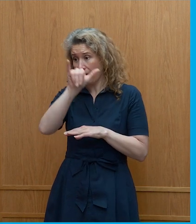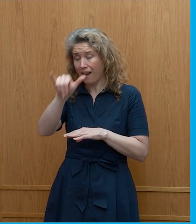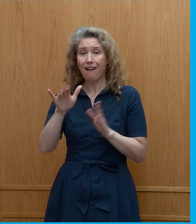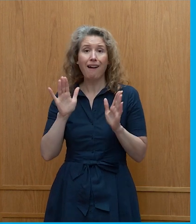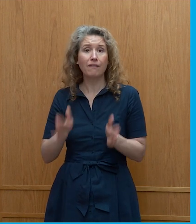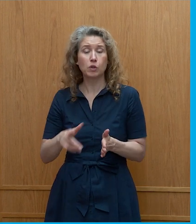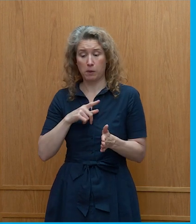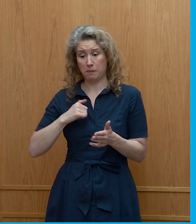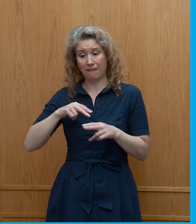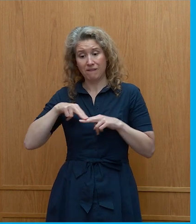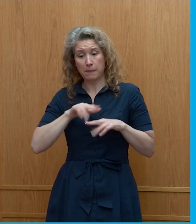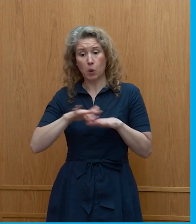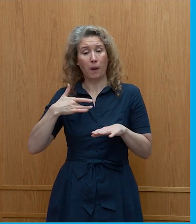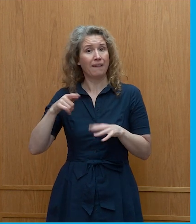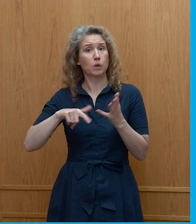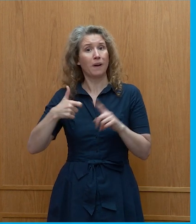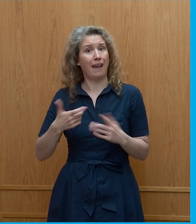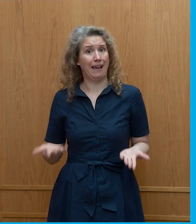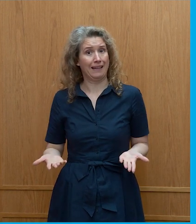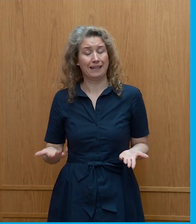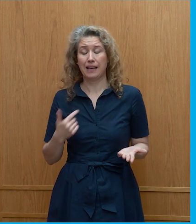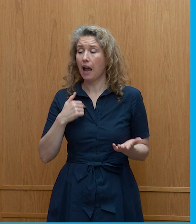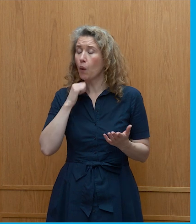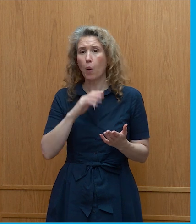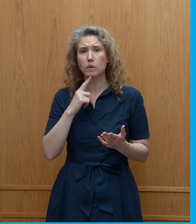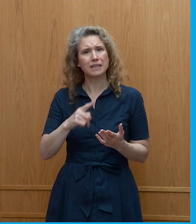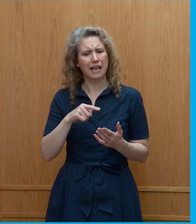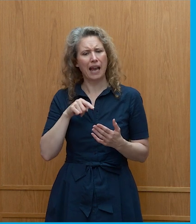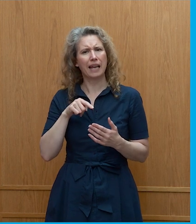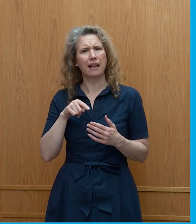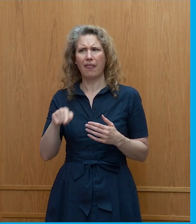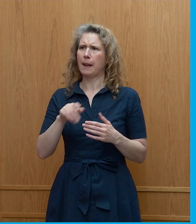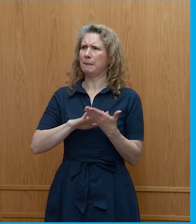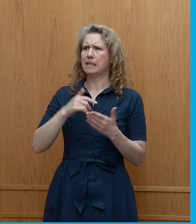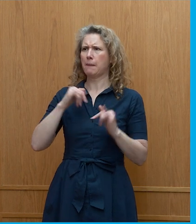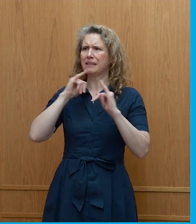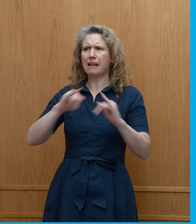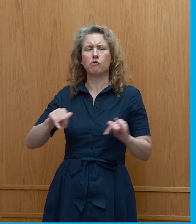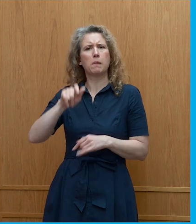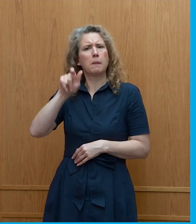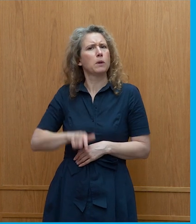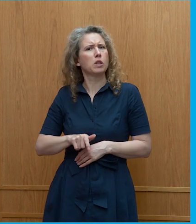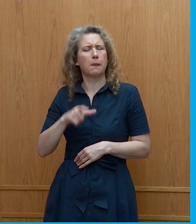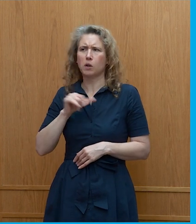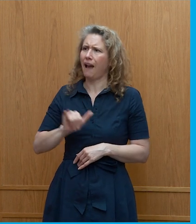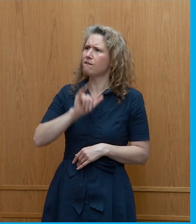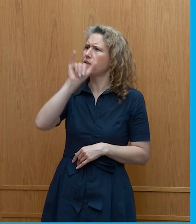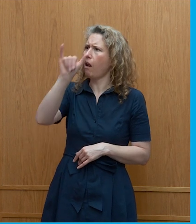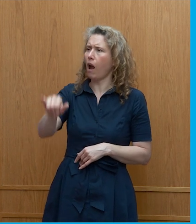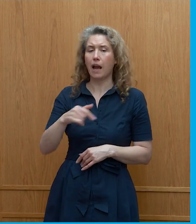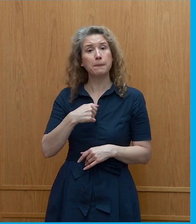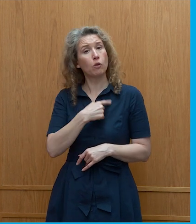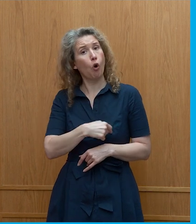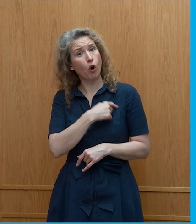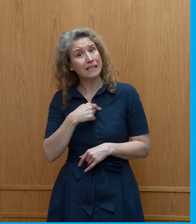live in the british isles and i am not going to say that that makes me a hypocrite i am being honest about